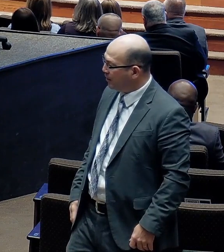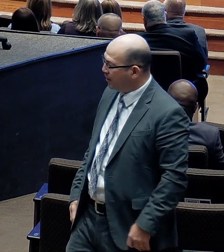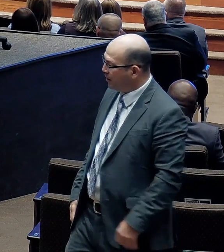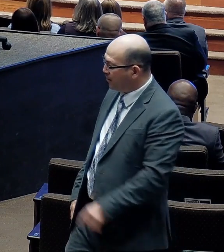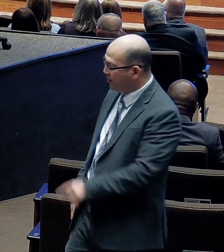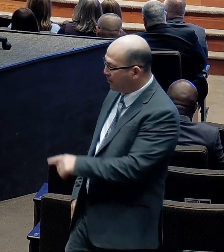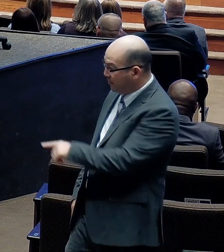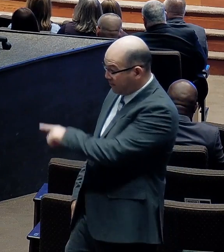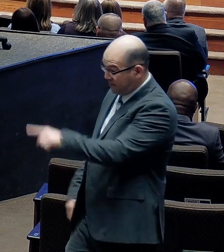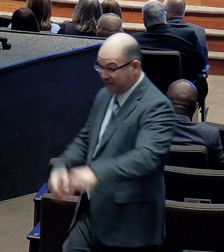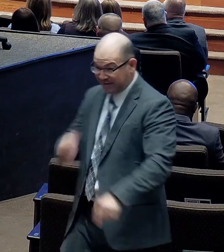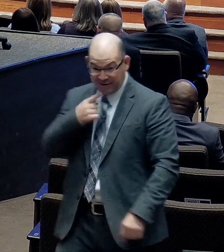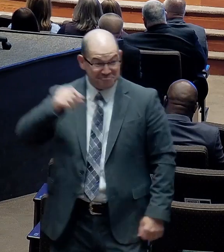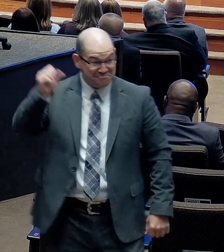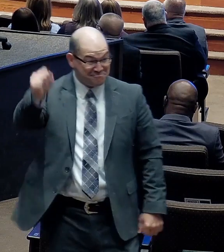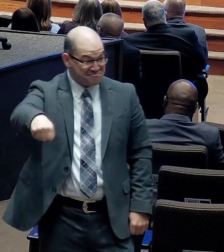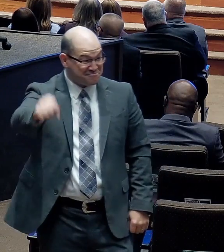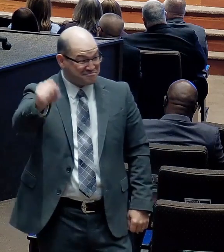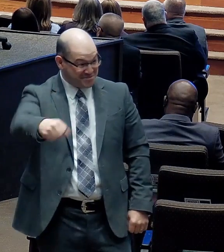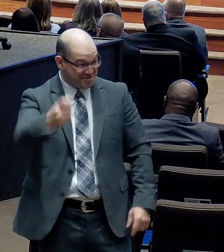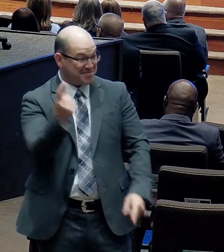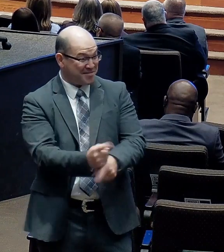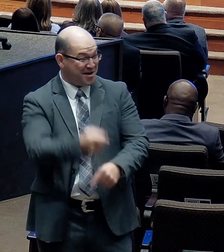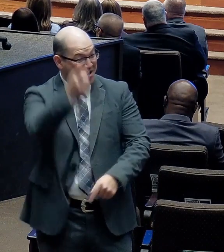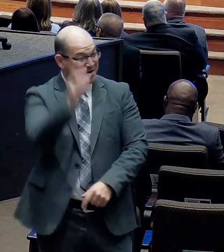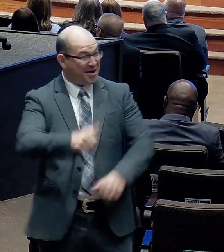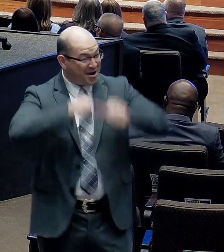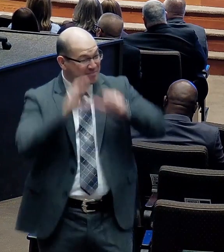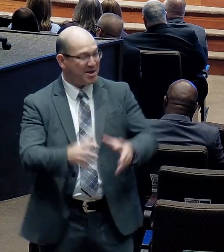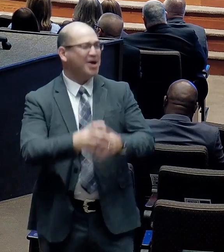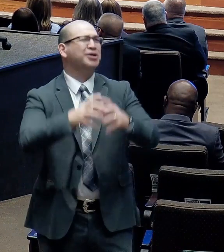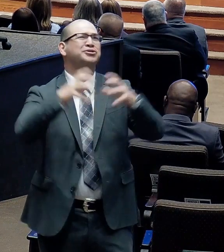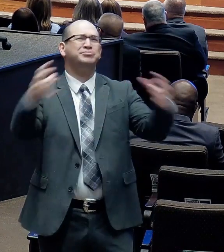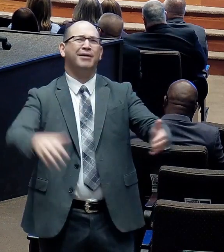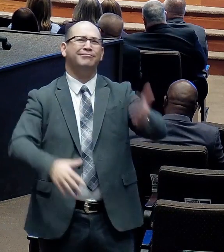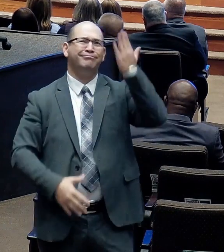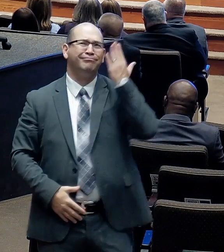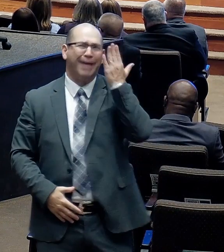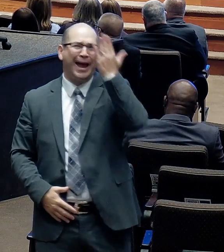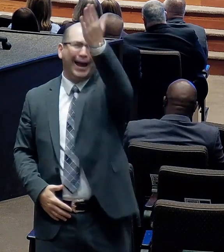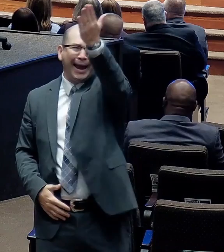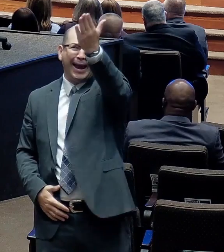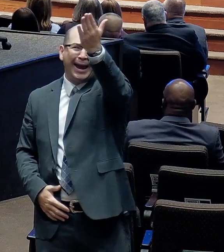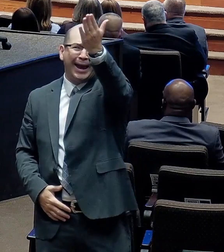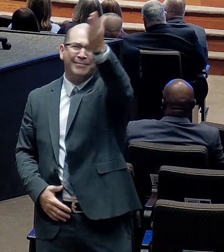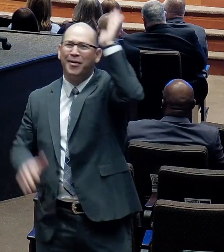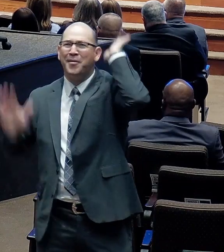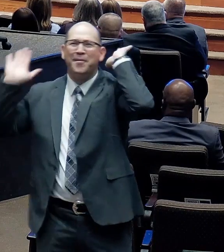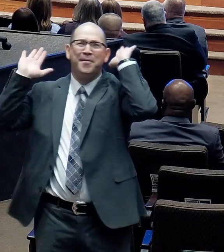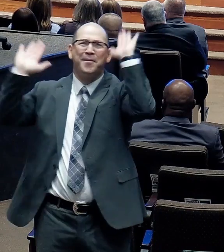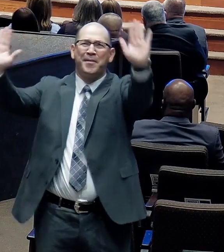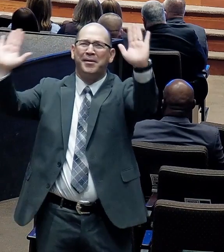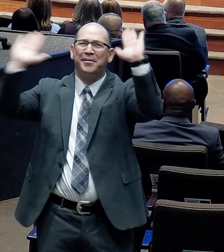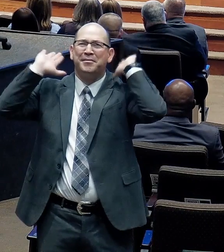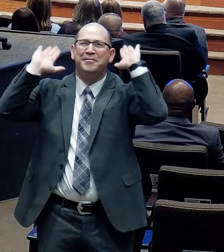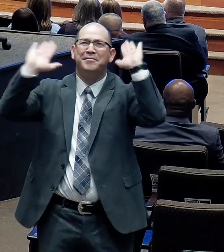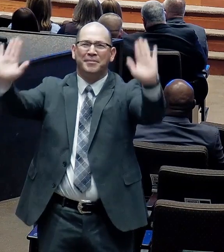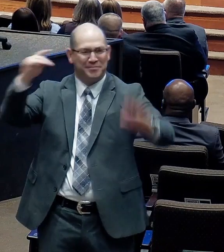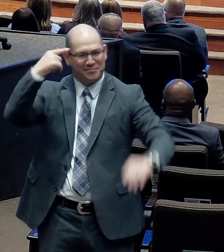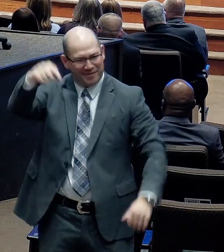Yes, you're right. The Lord hath done great things for us. Wherefore, we are